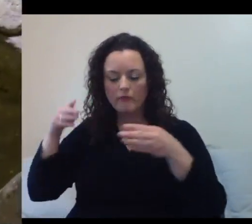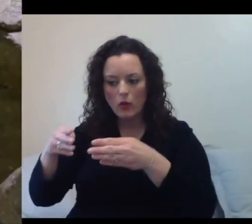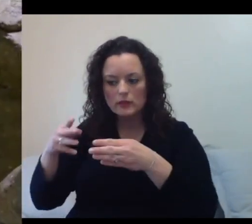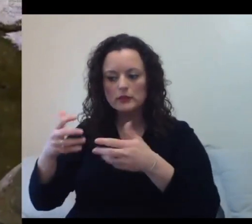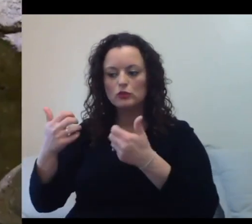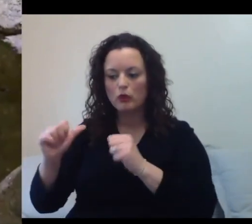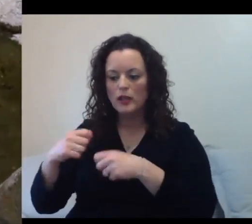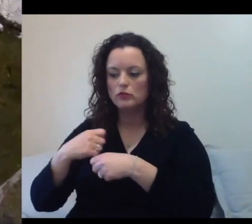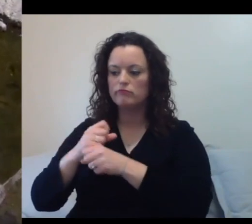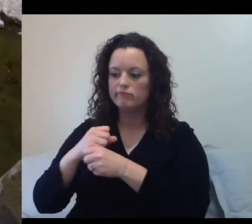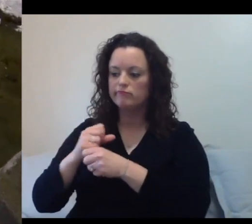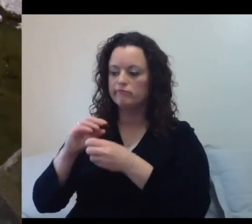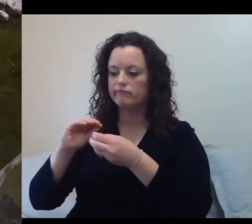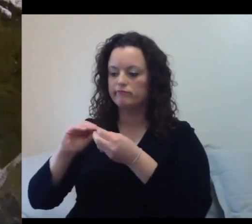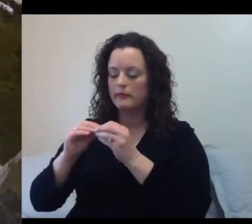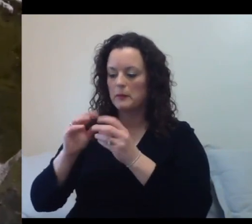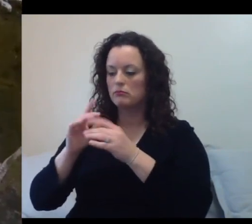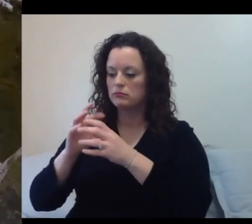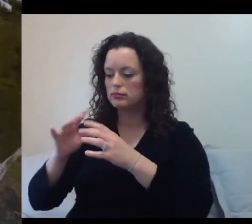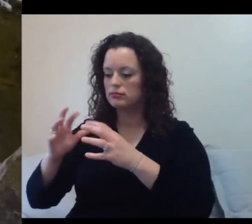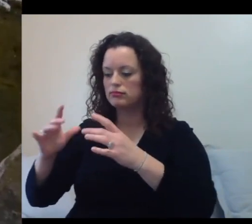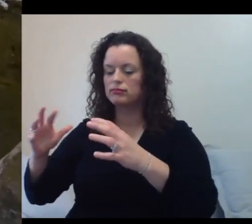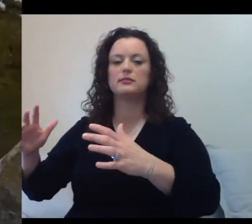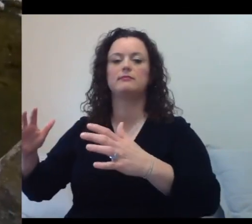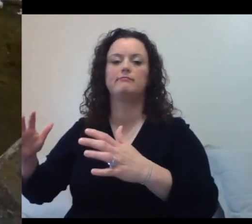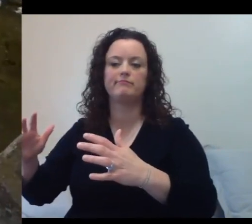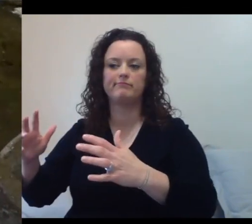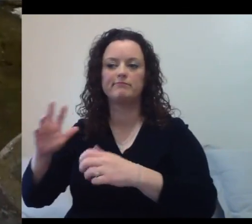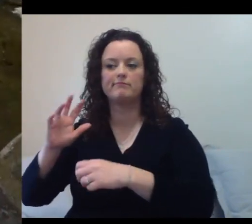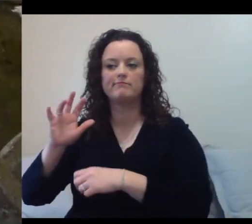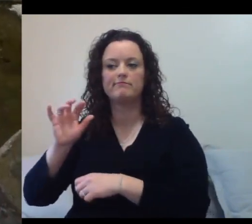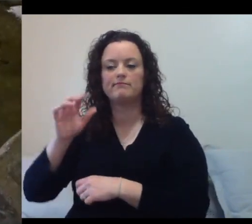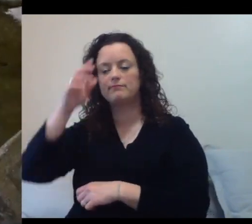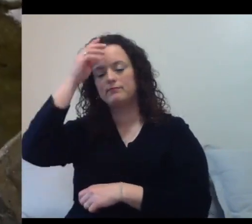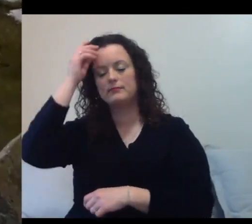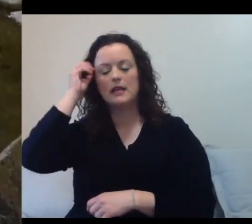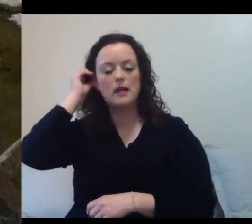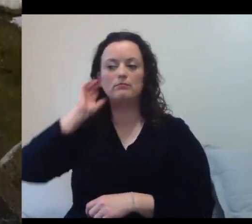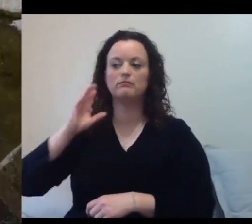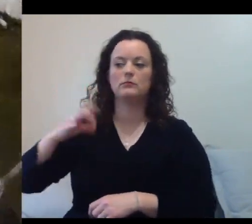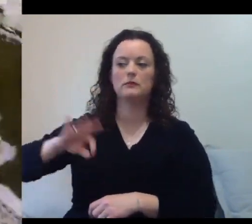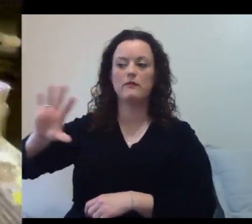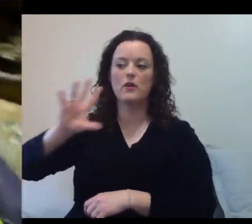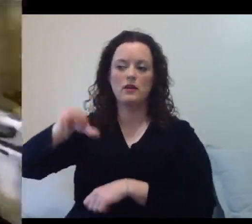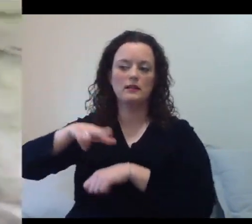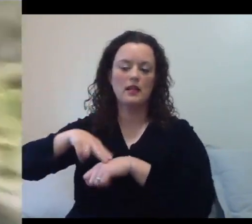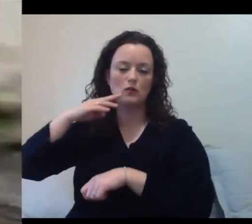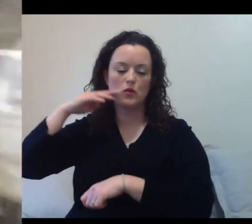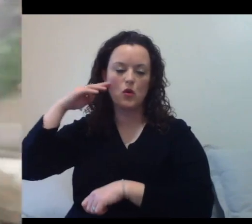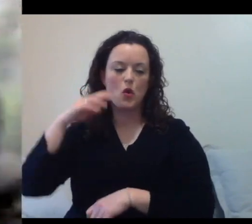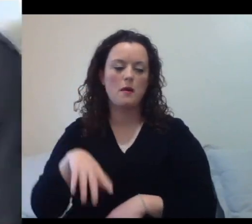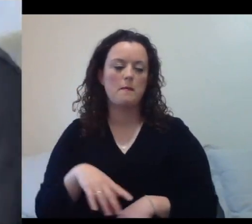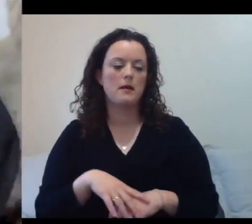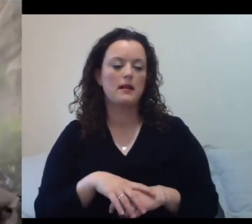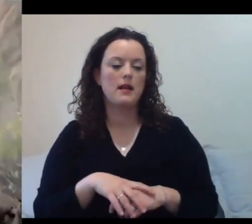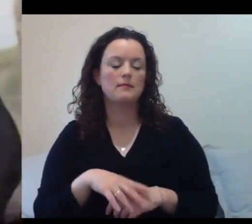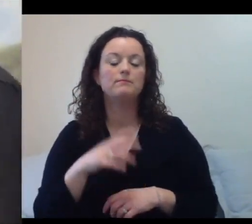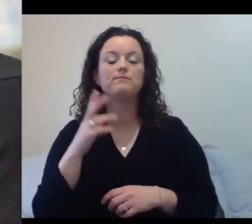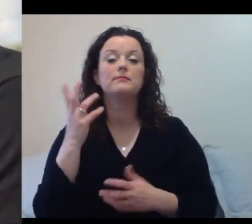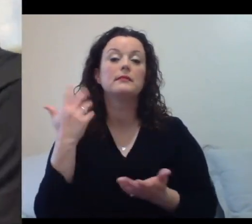better in their natural habitat. Again, out of the 17 species, 12 are declining right now. With that decline,